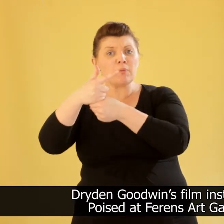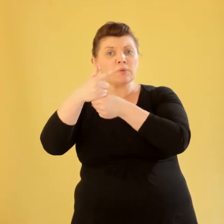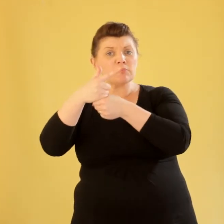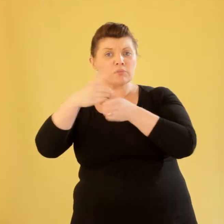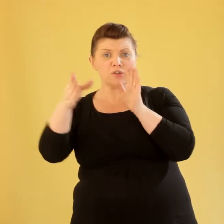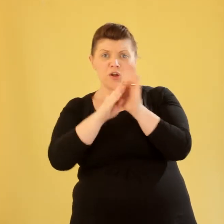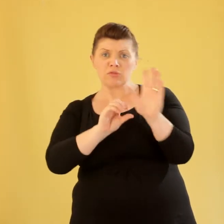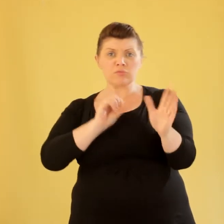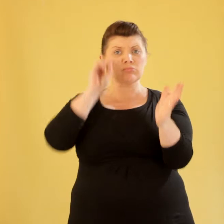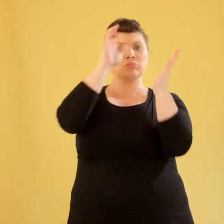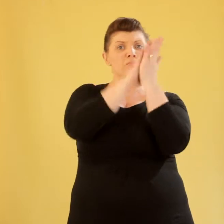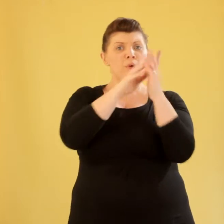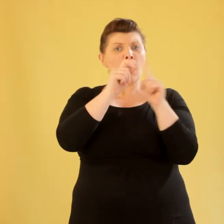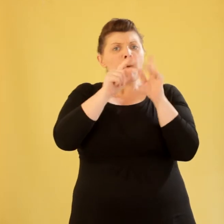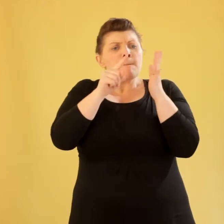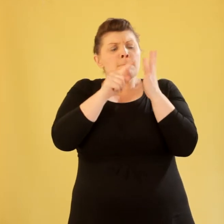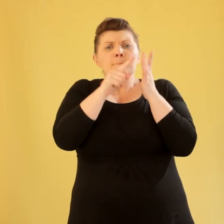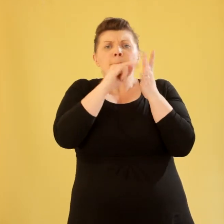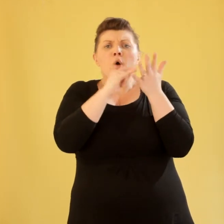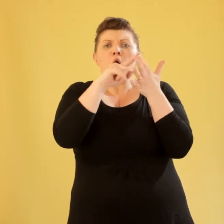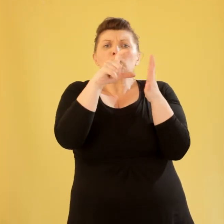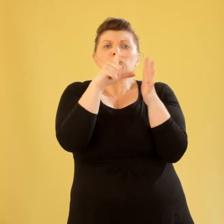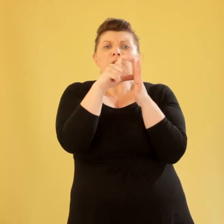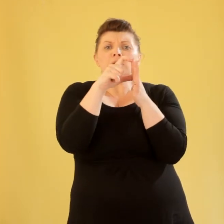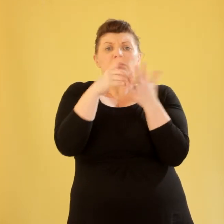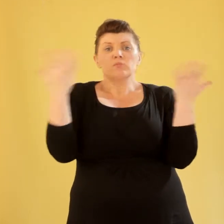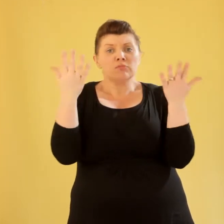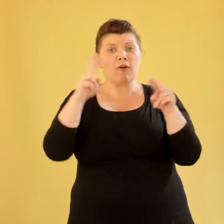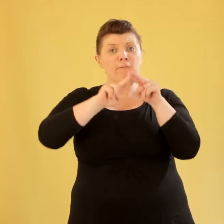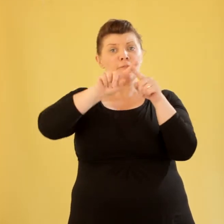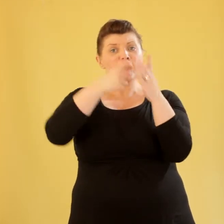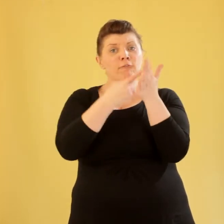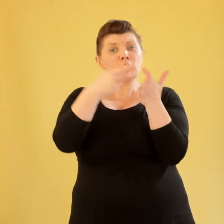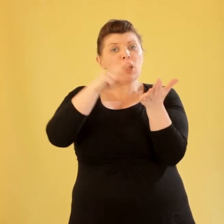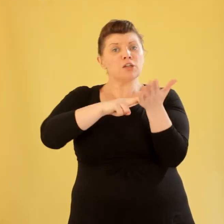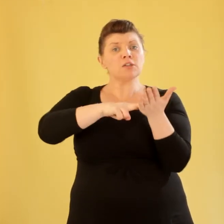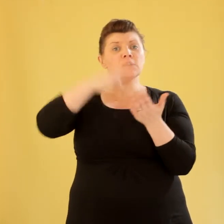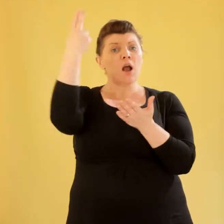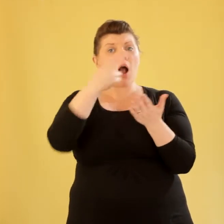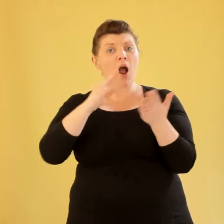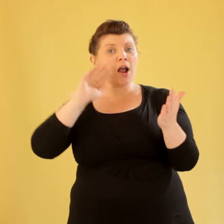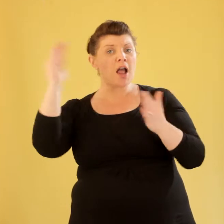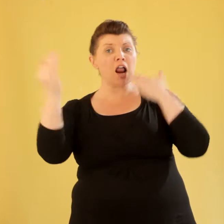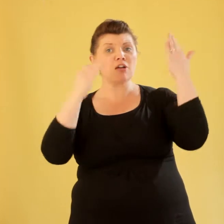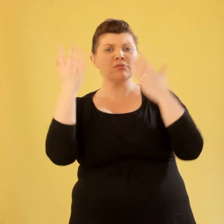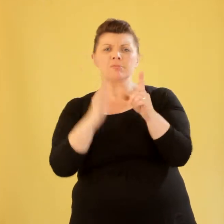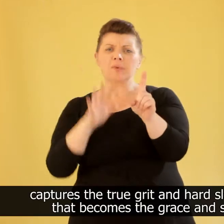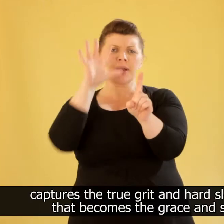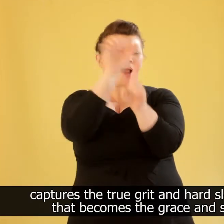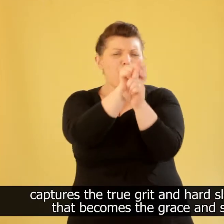captures the